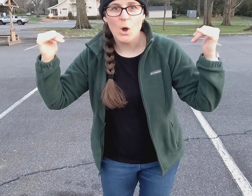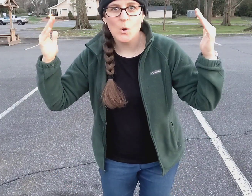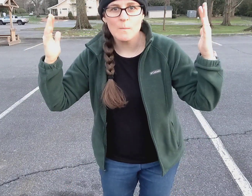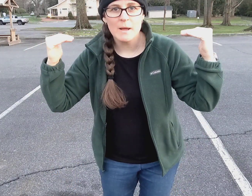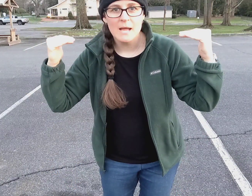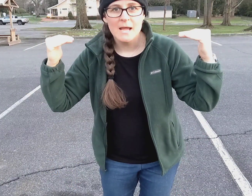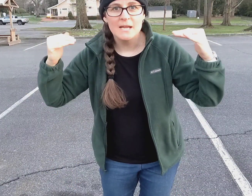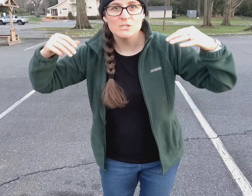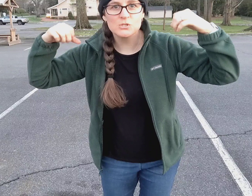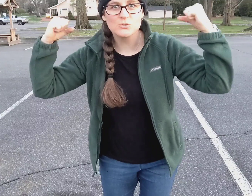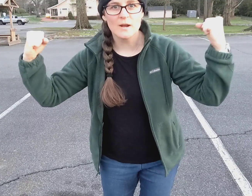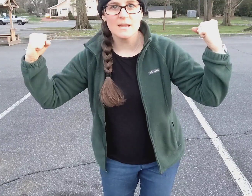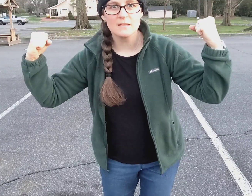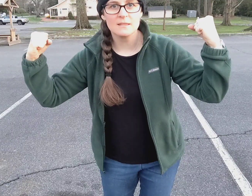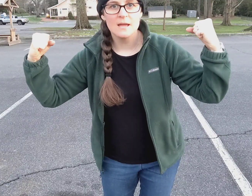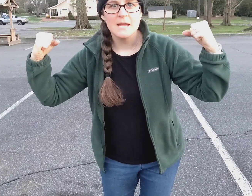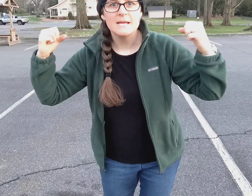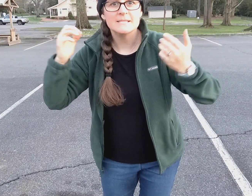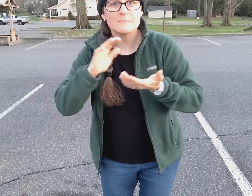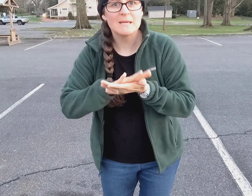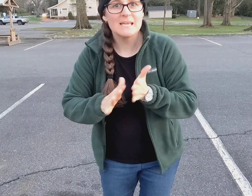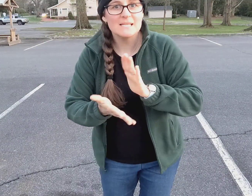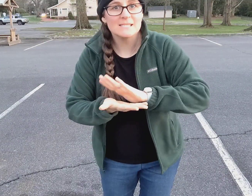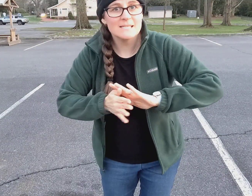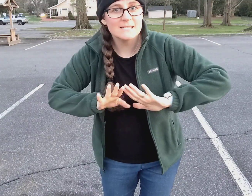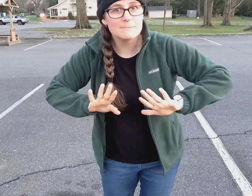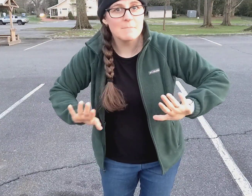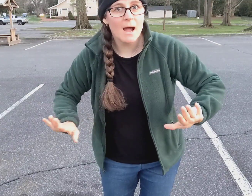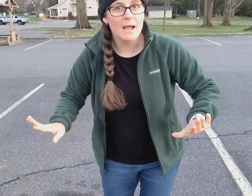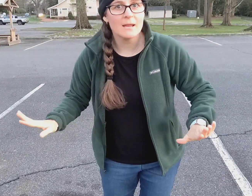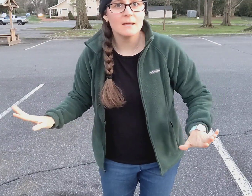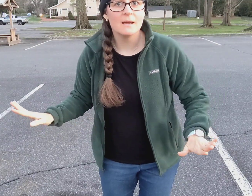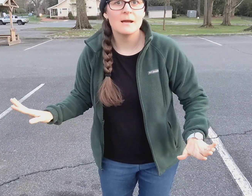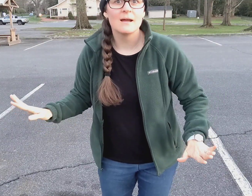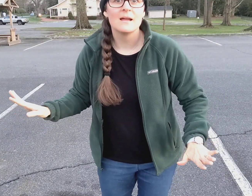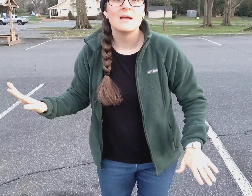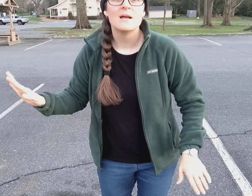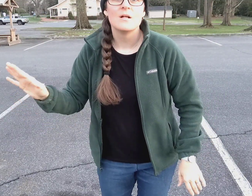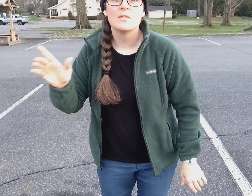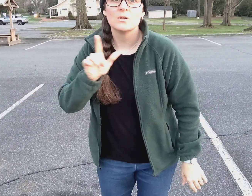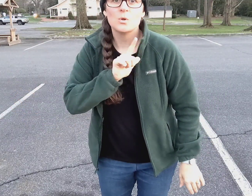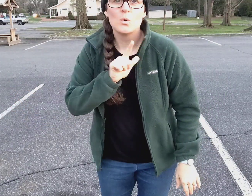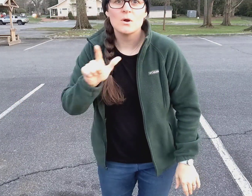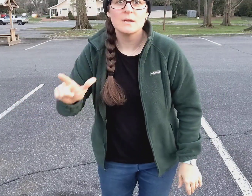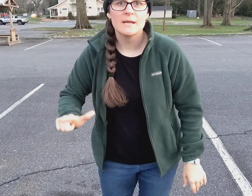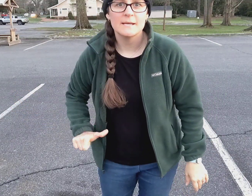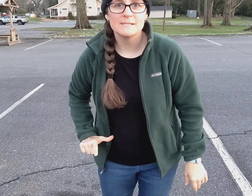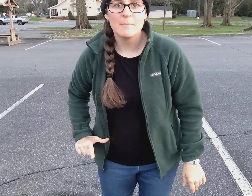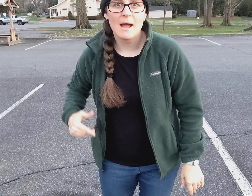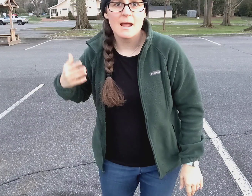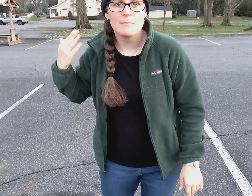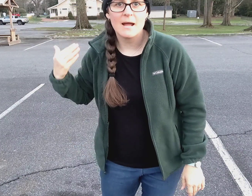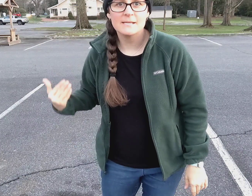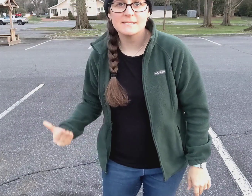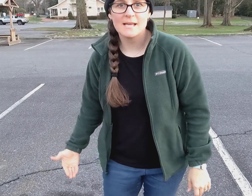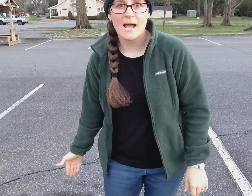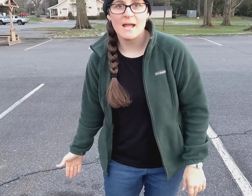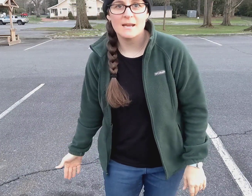hope, his strength, his peace is mine. The Lord is by my side.